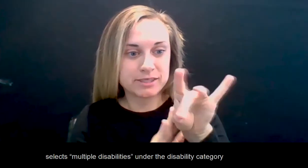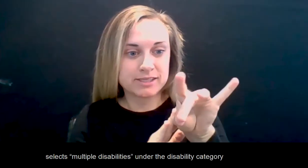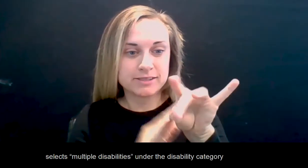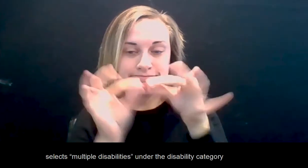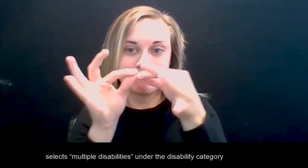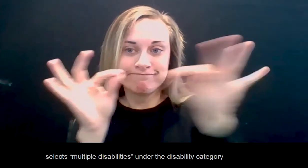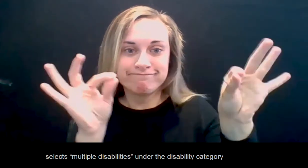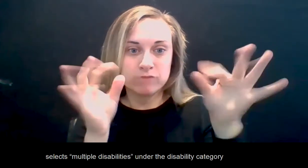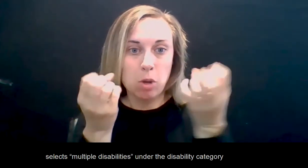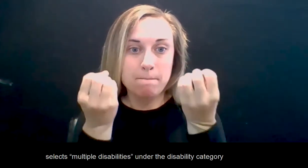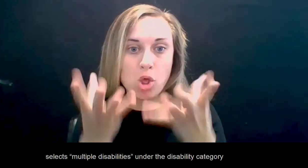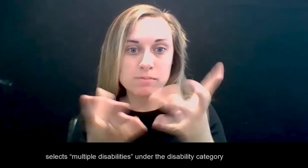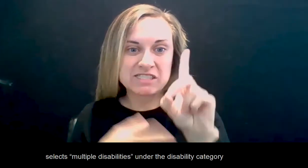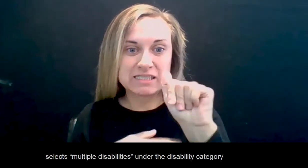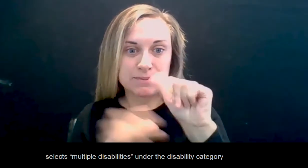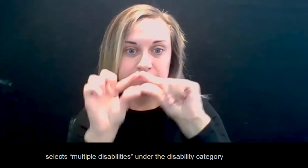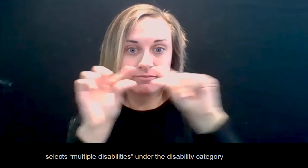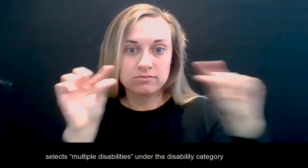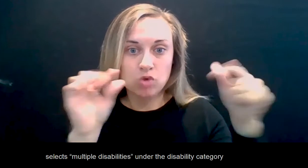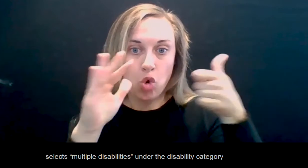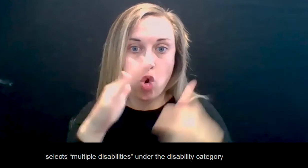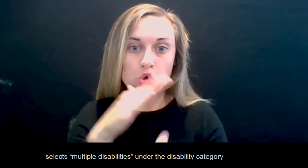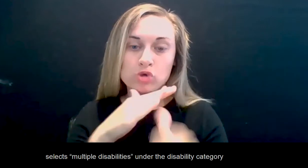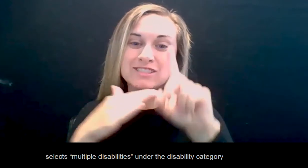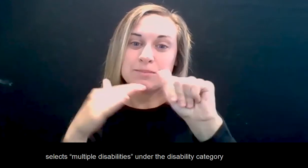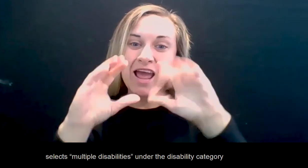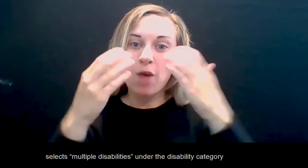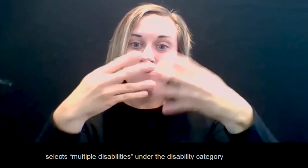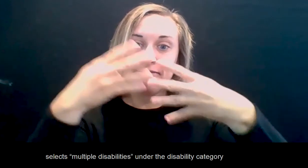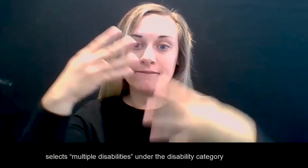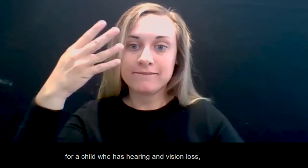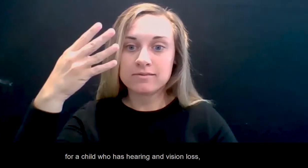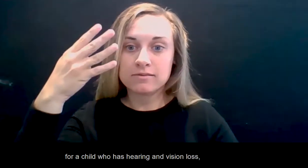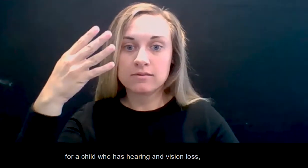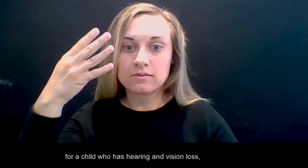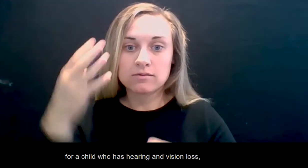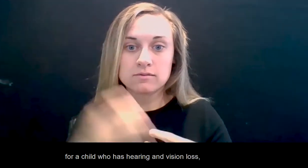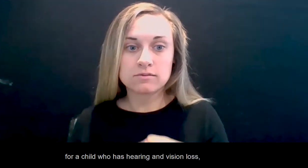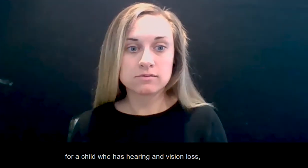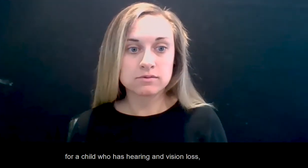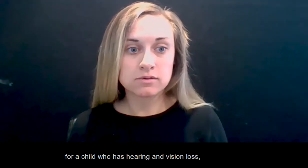under the disability category for a child who has hearing and vision loss.